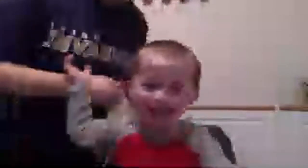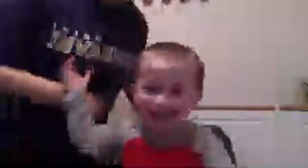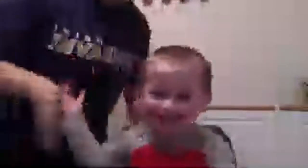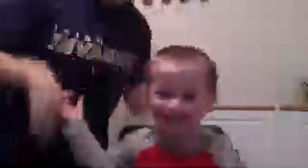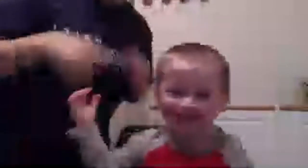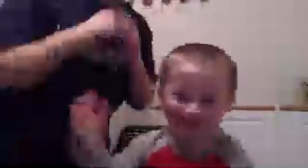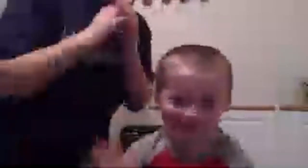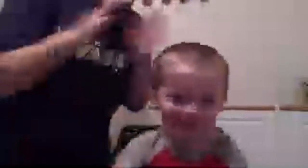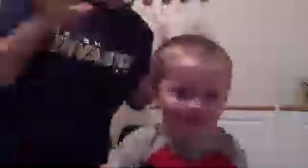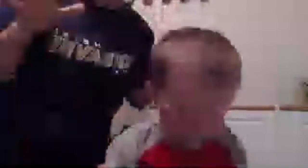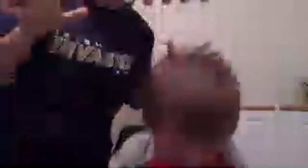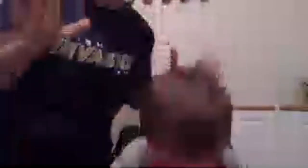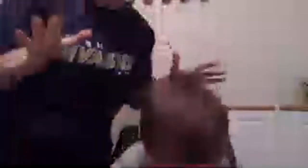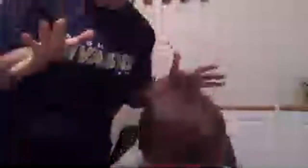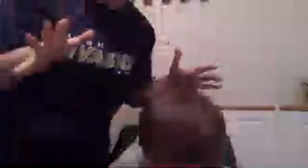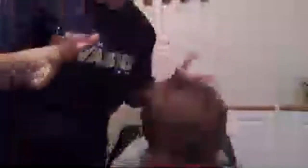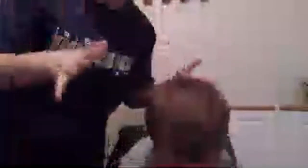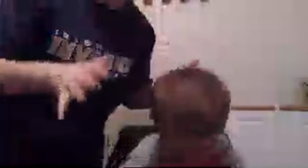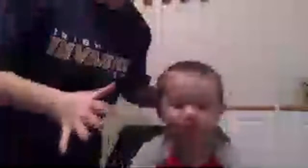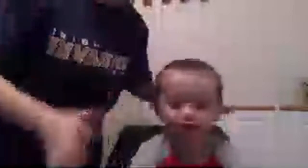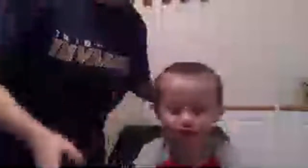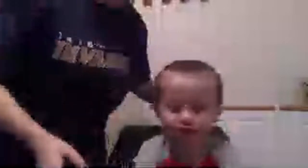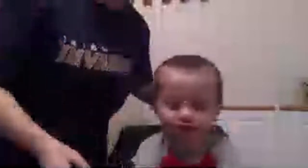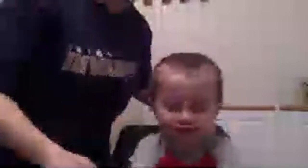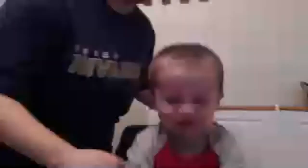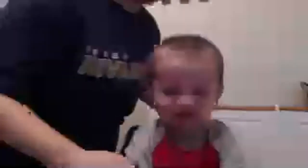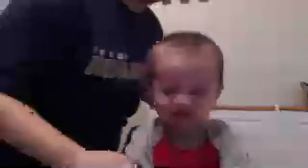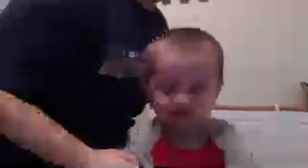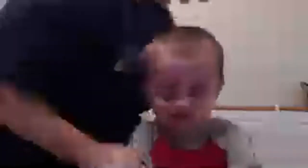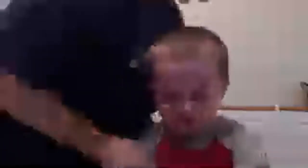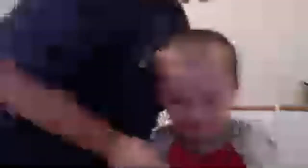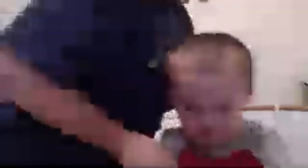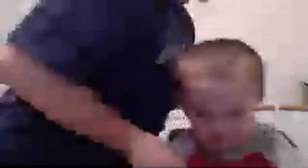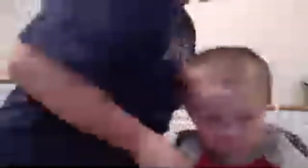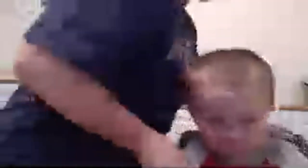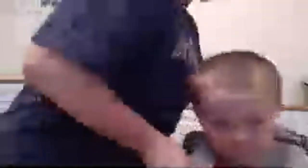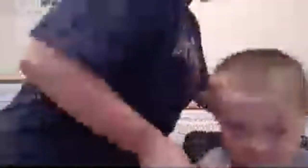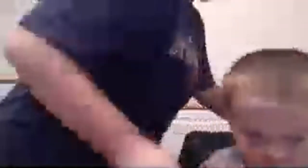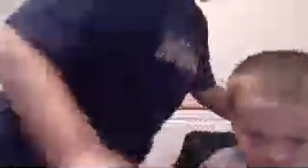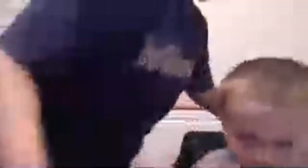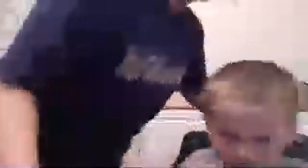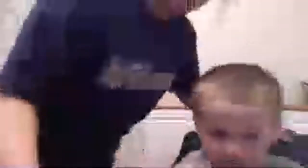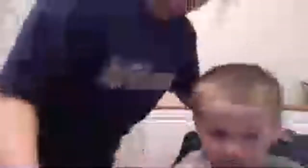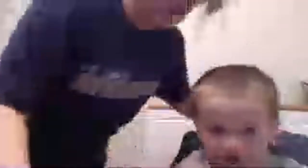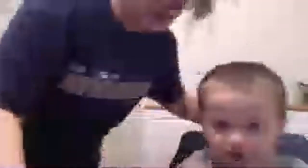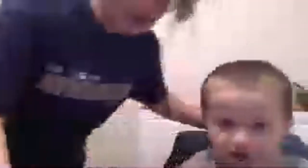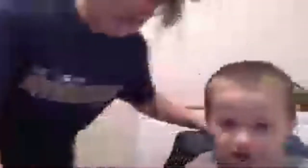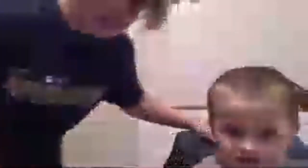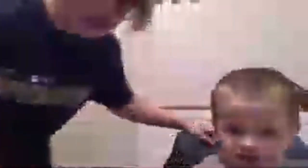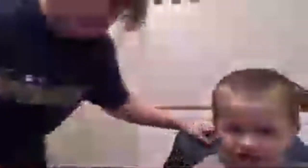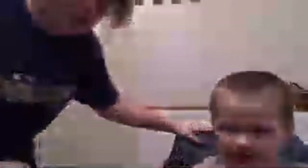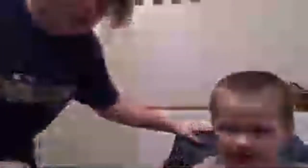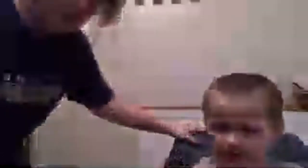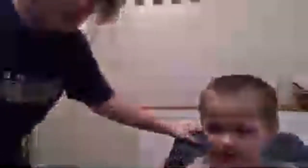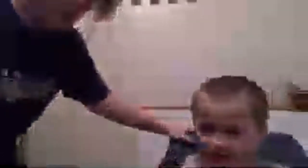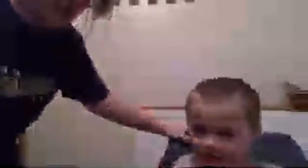like spread apart on the ground super gross right okay but you can't touch you can't touch um